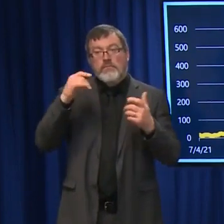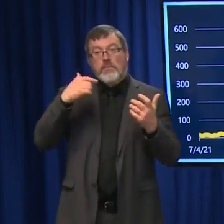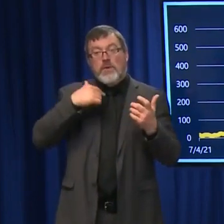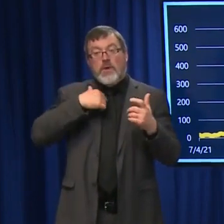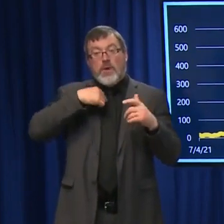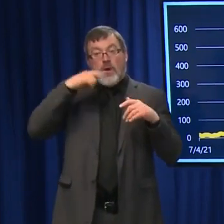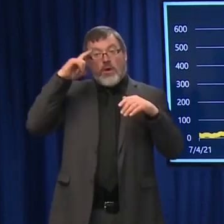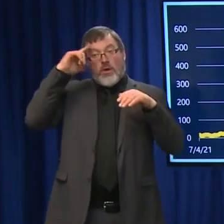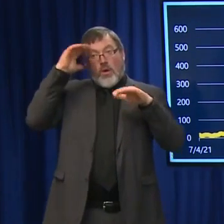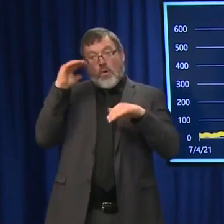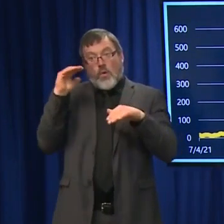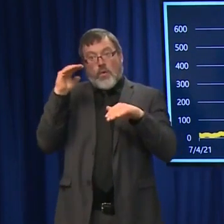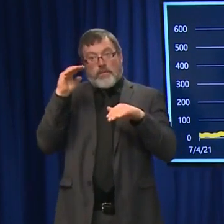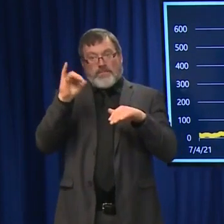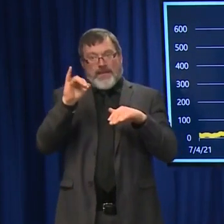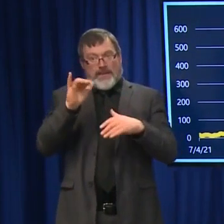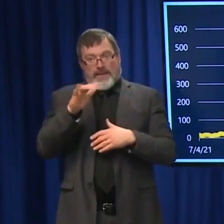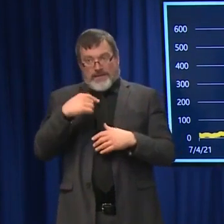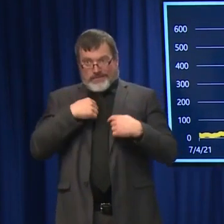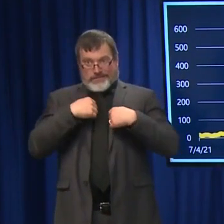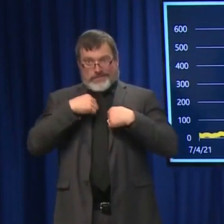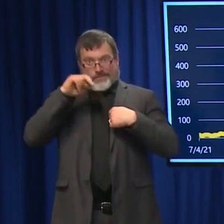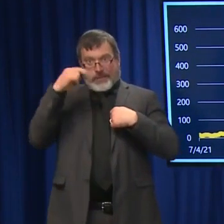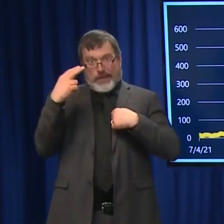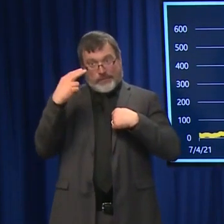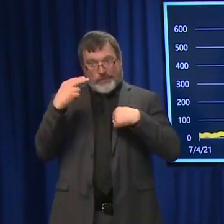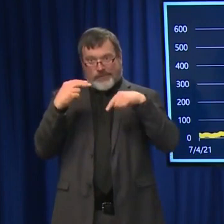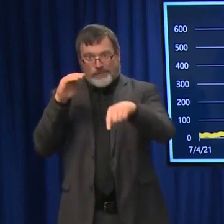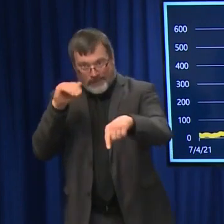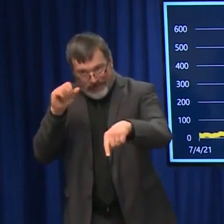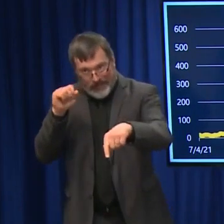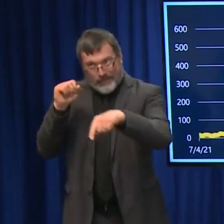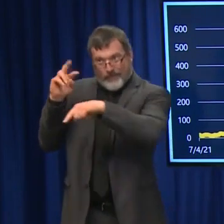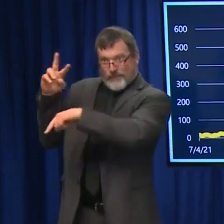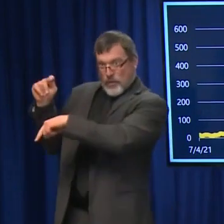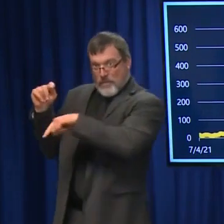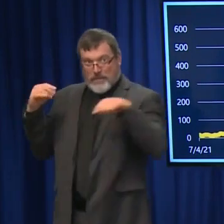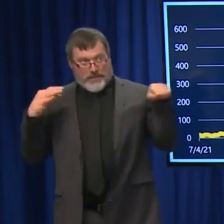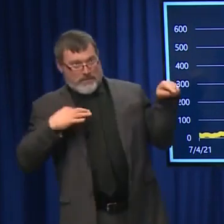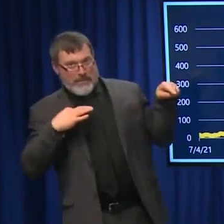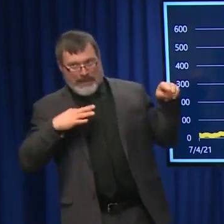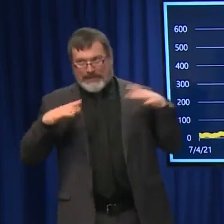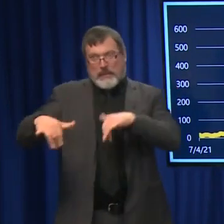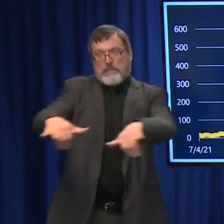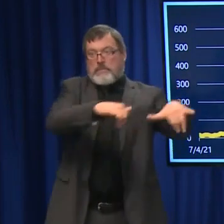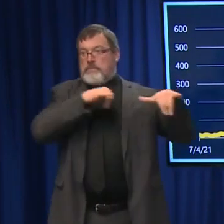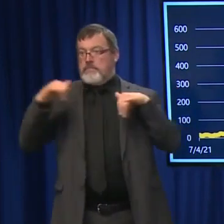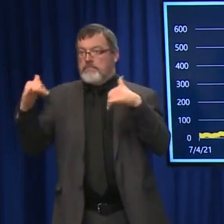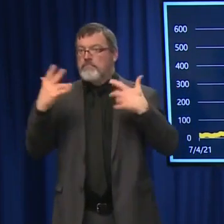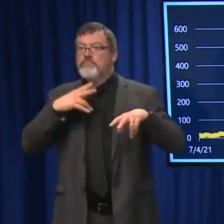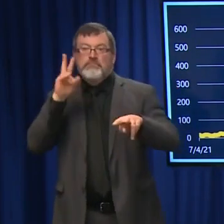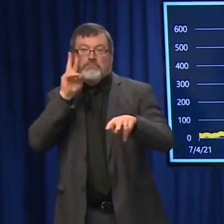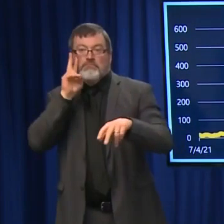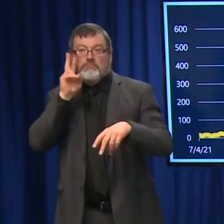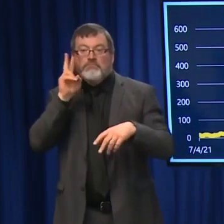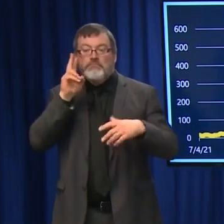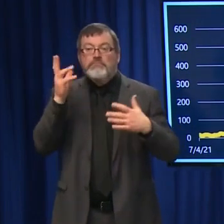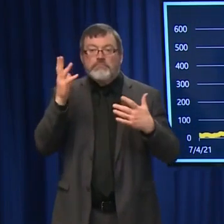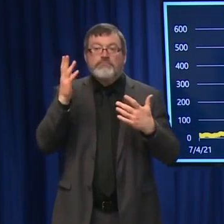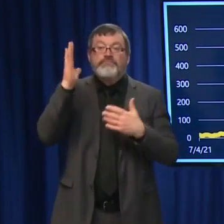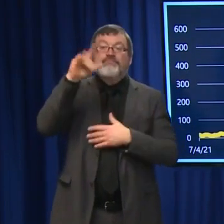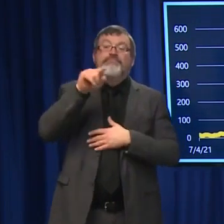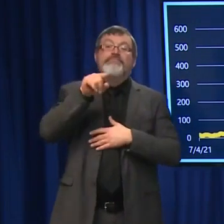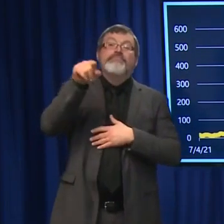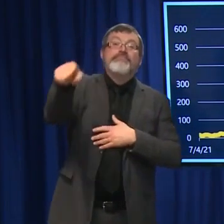Unfortunately, you're seeing a lot of real spikes in other states, mid-Atlantic states, some other Midwestern states. Those case numbers are really starting to